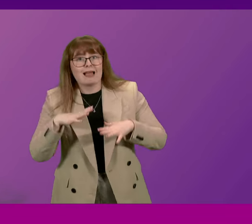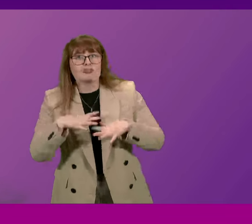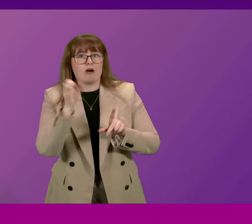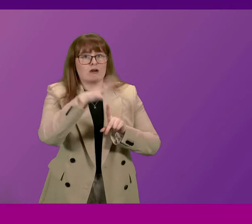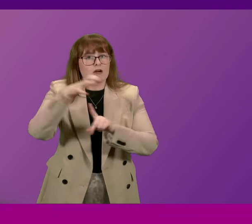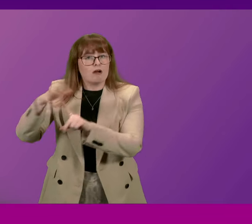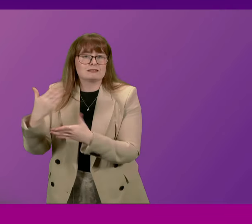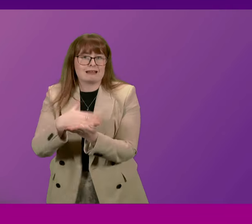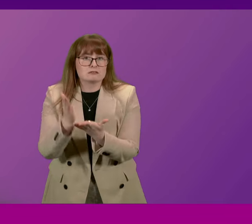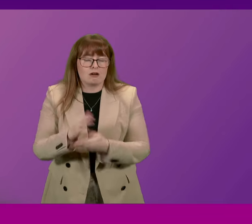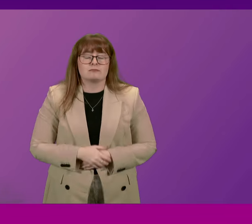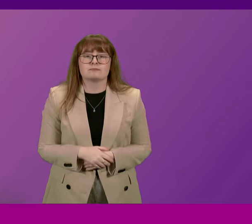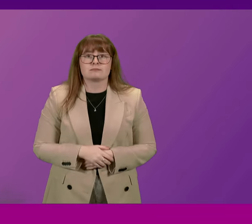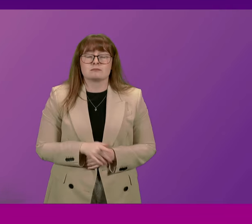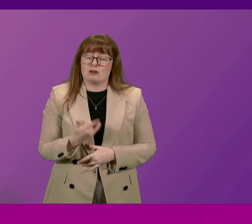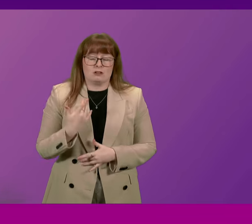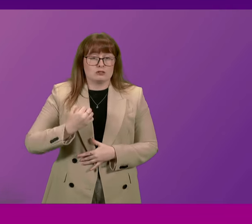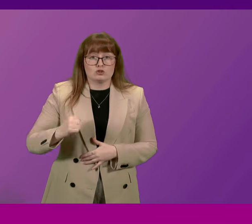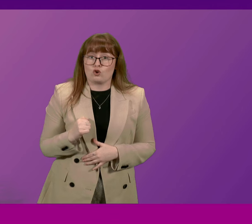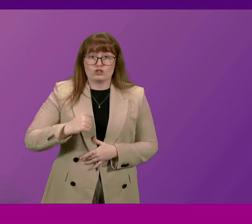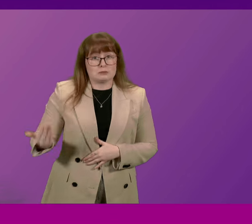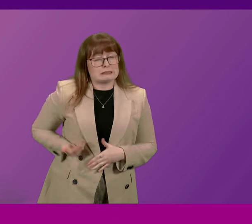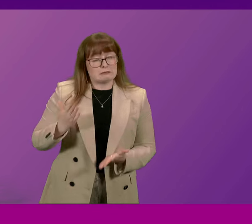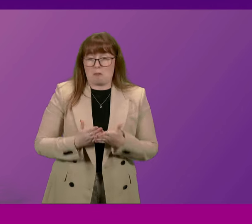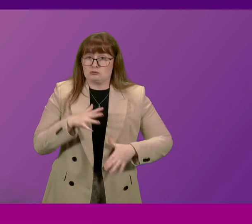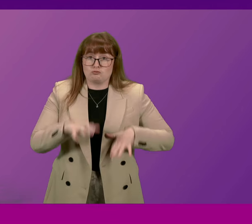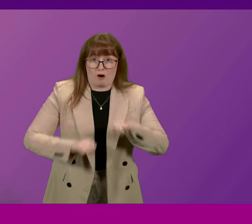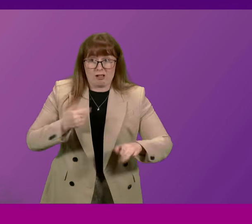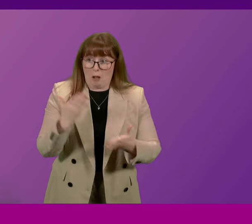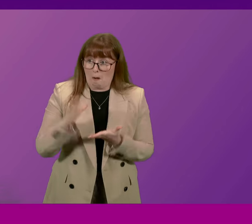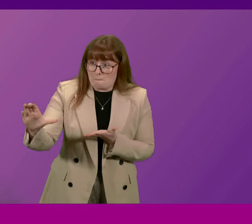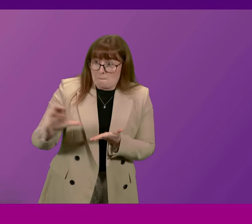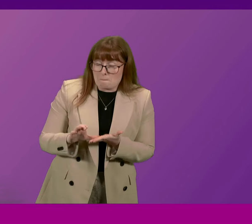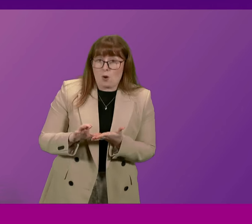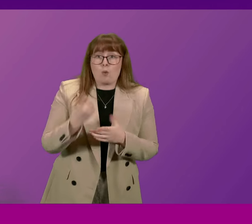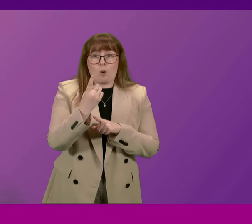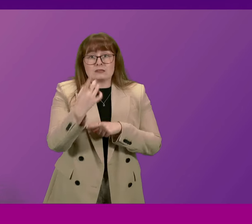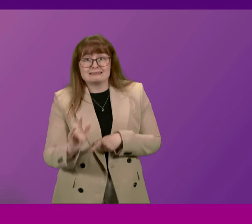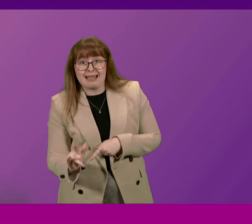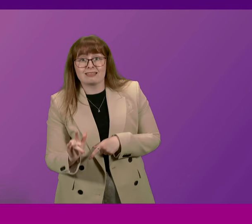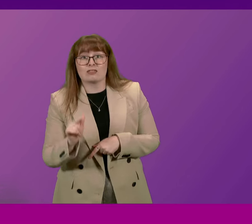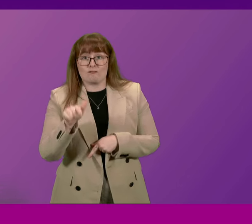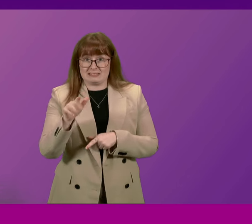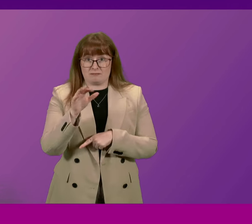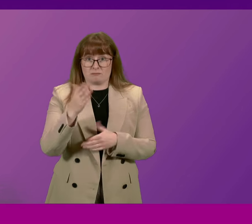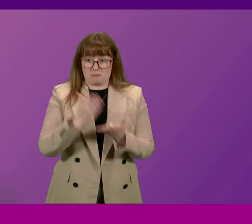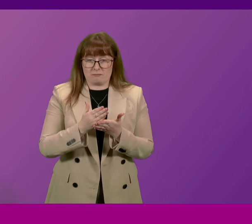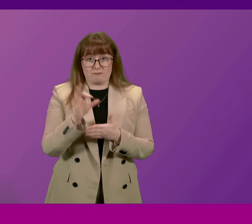But struggling Scottish businesses have barely received one tenth of this figure.